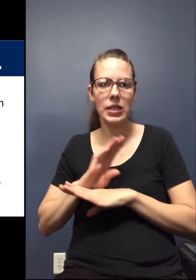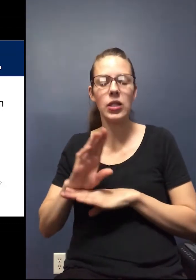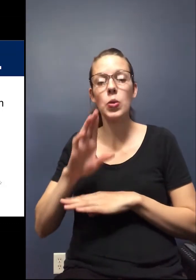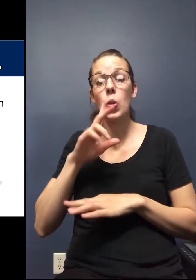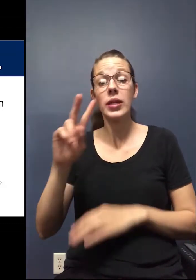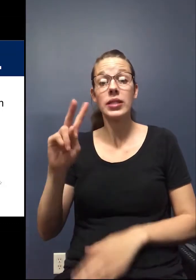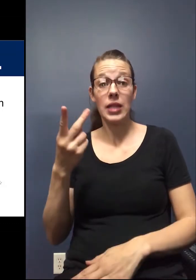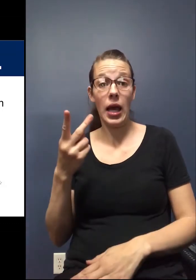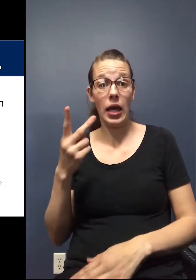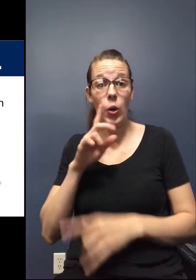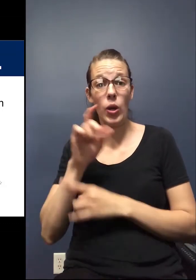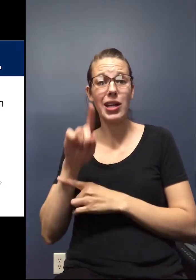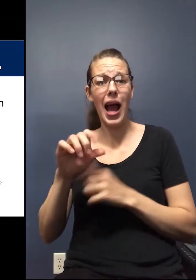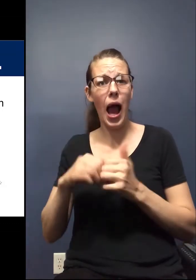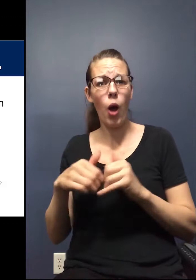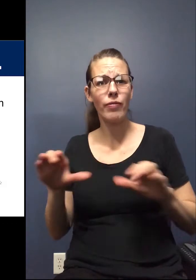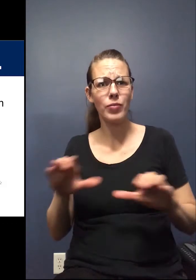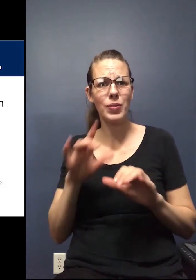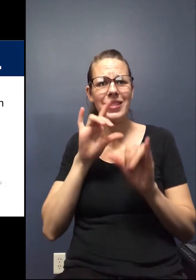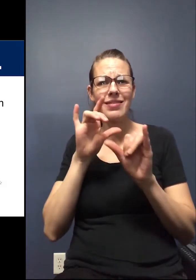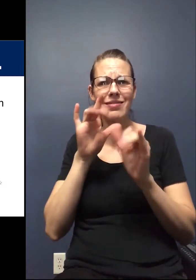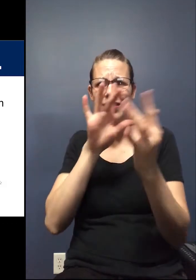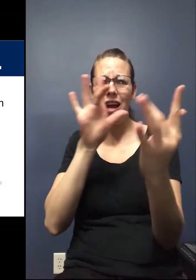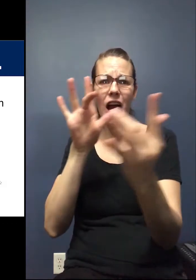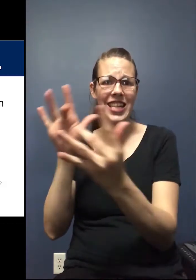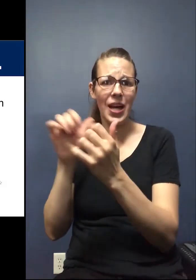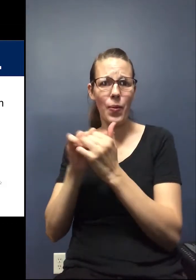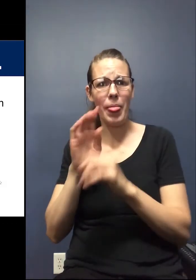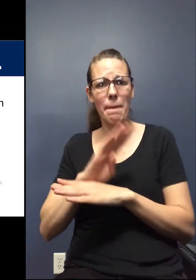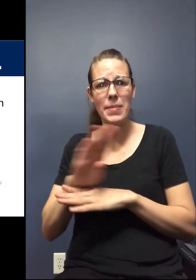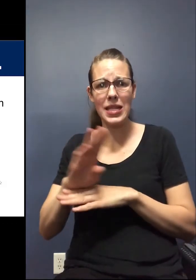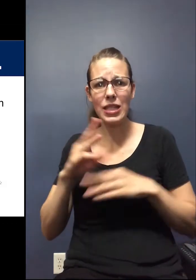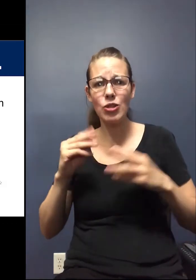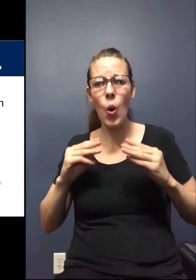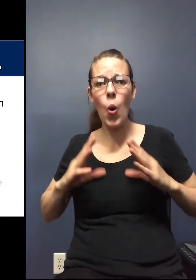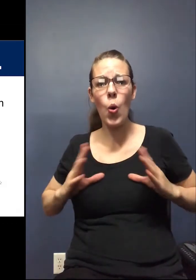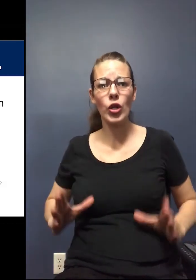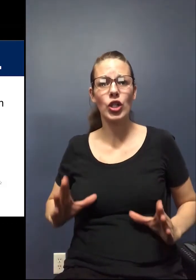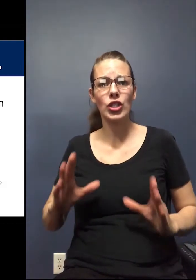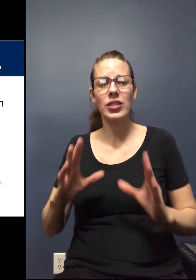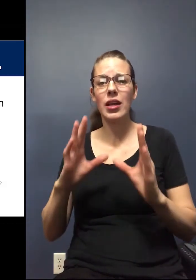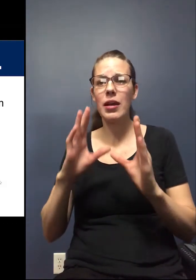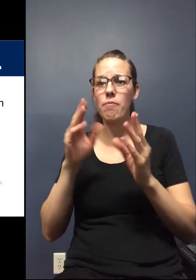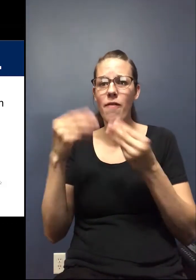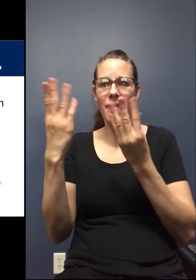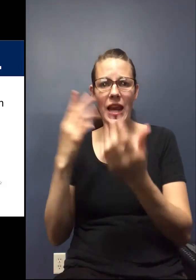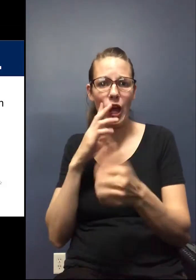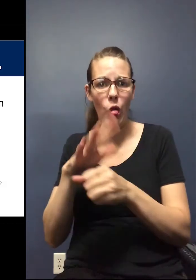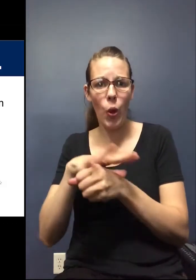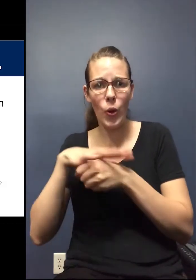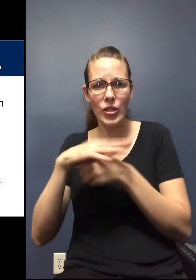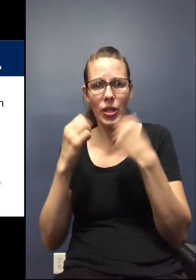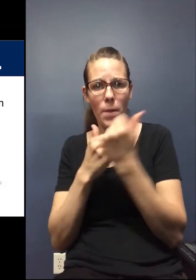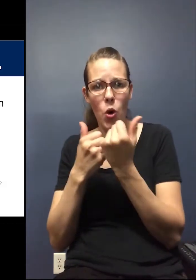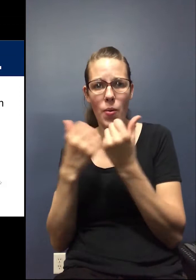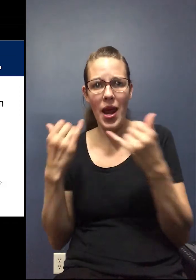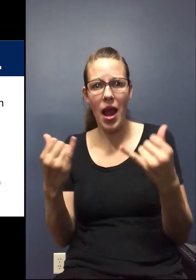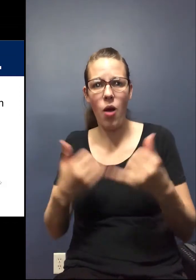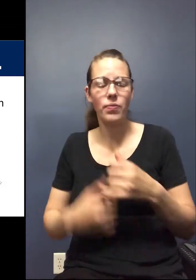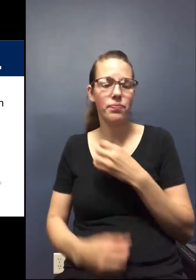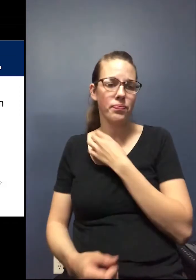So the second question is, how have you been staying in contact with business owners and providing local support during this time?